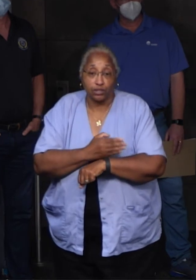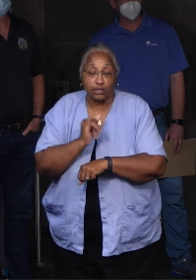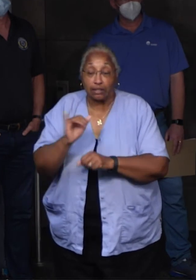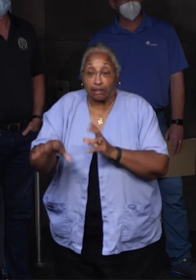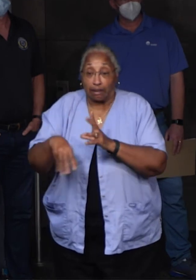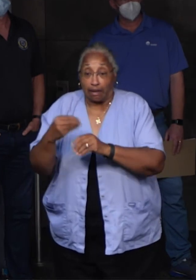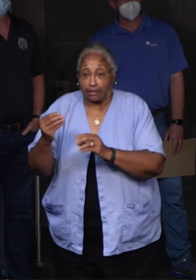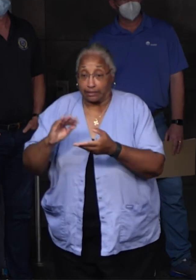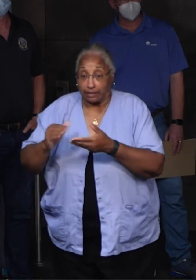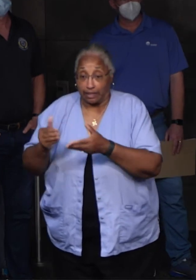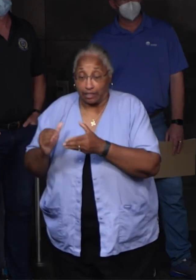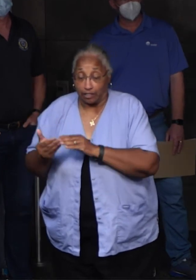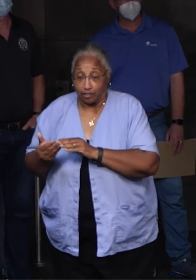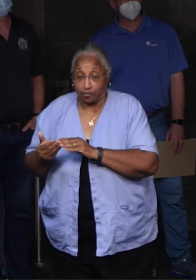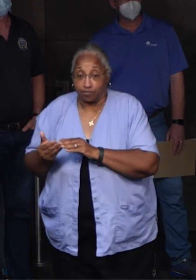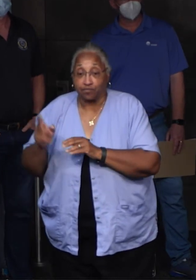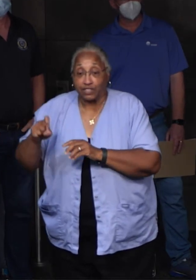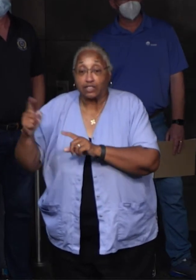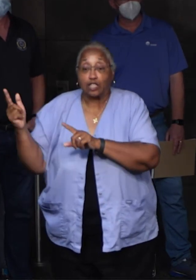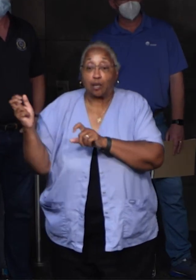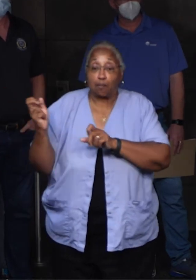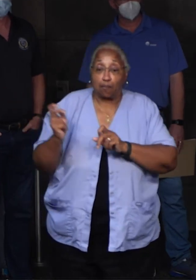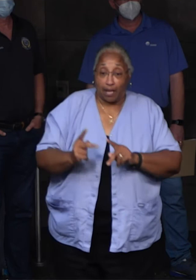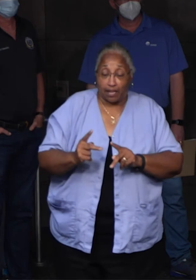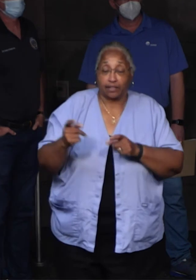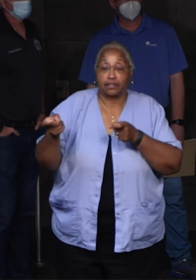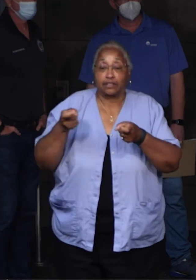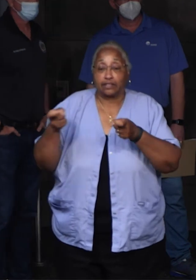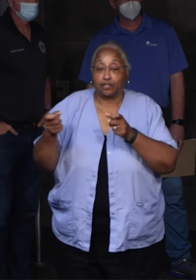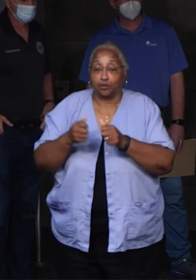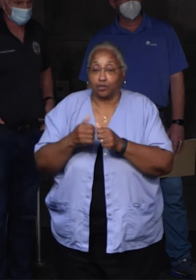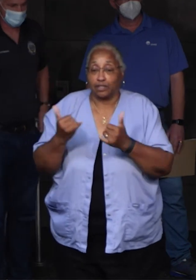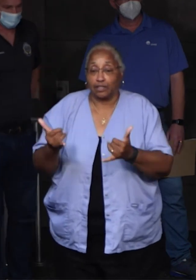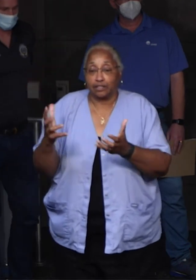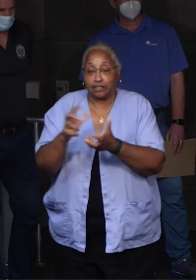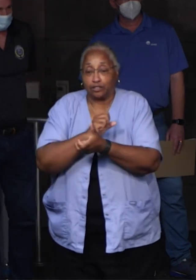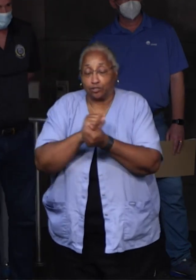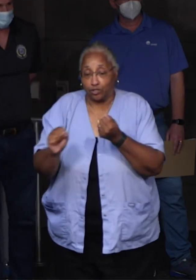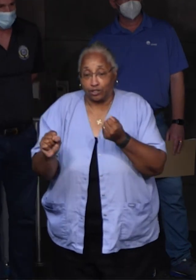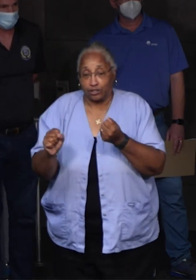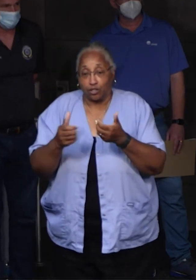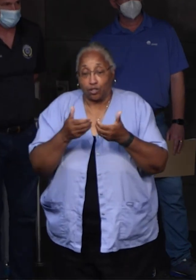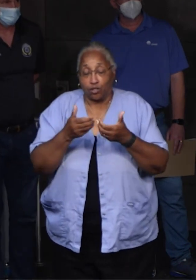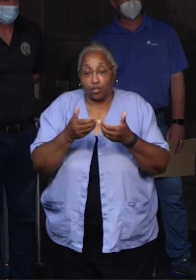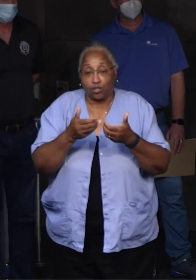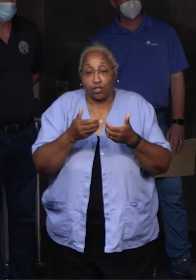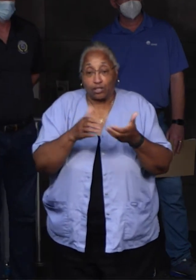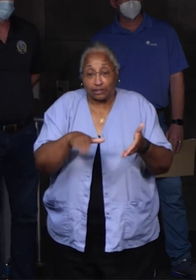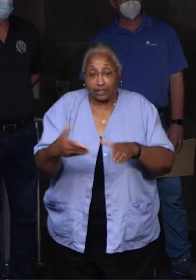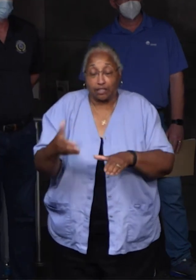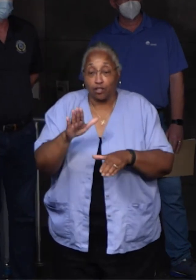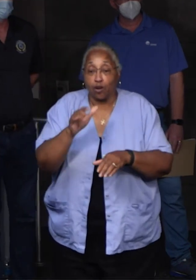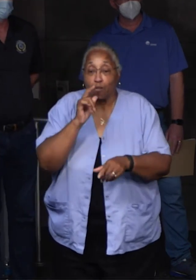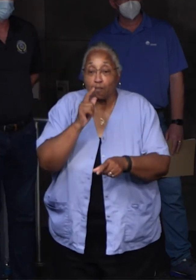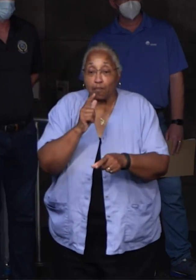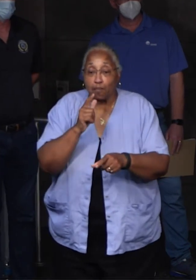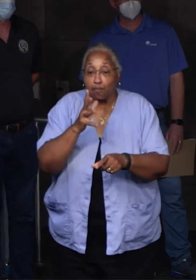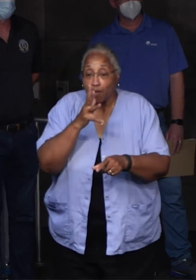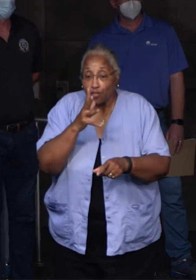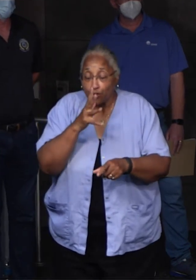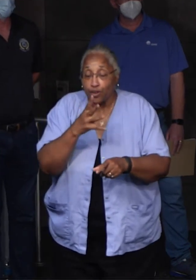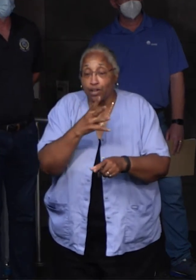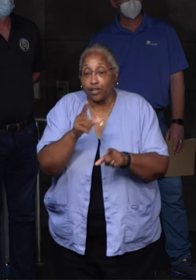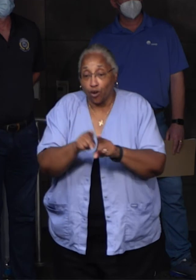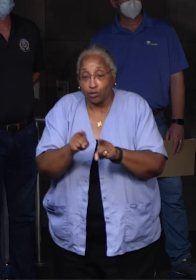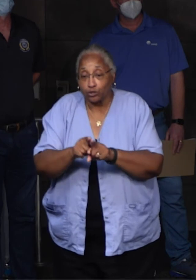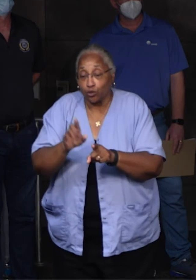out of town and has to come back and deal with this tragedy, the loss of her mother and her two siblings. And